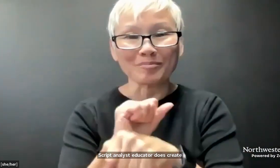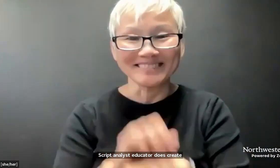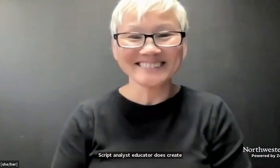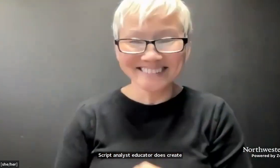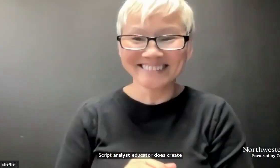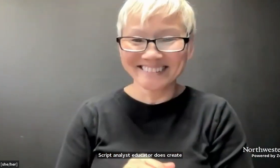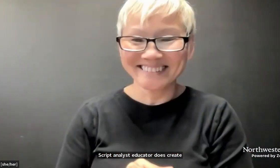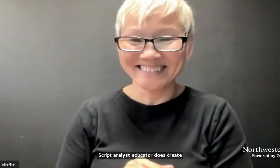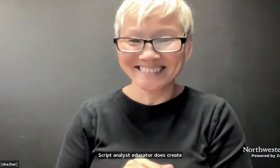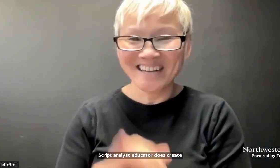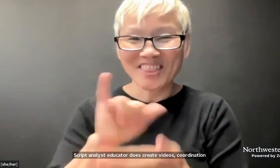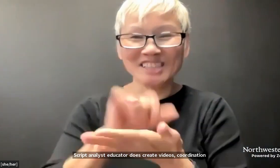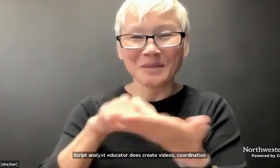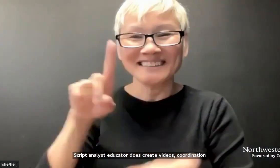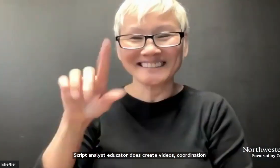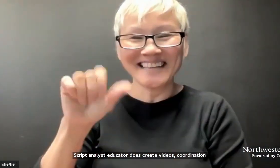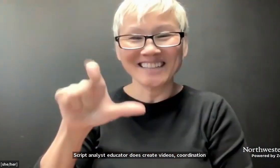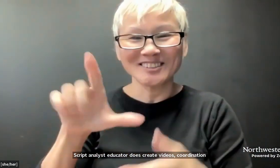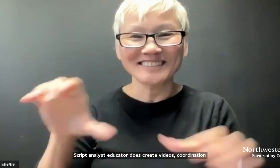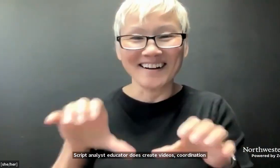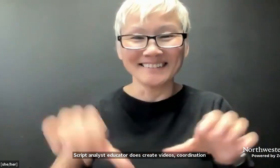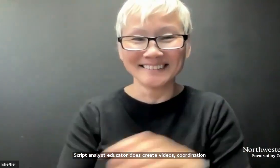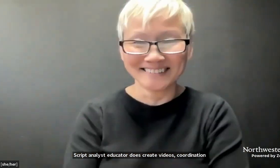It's a very complicated job.